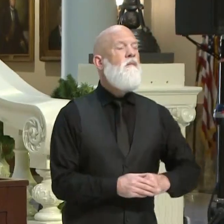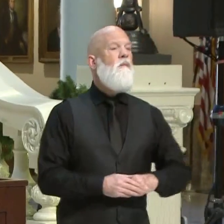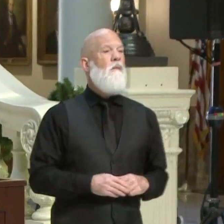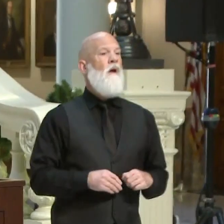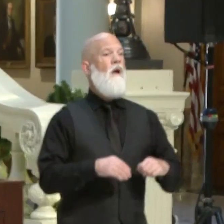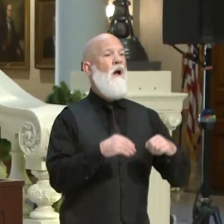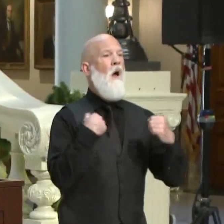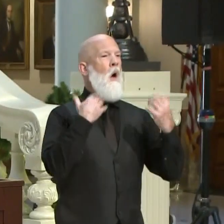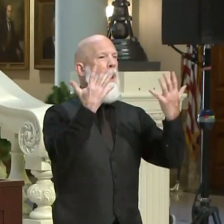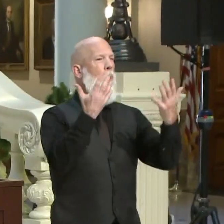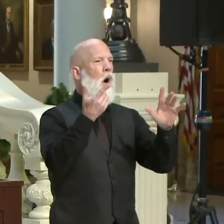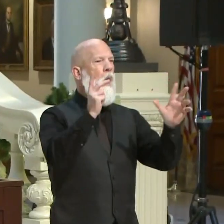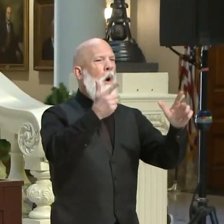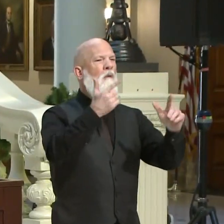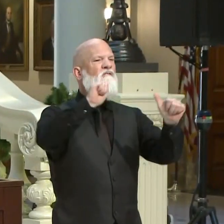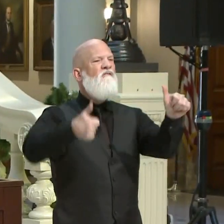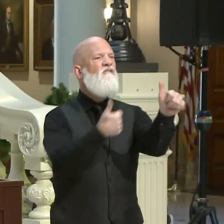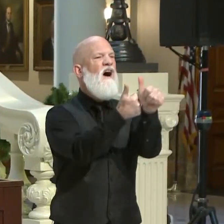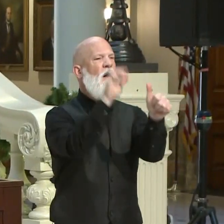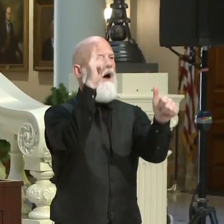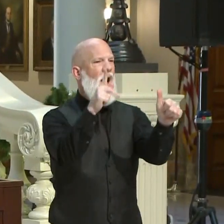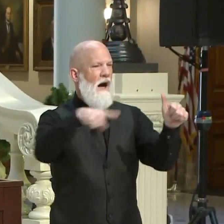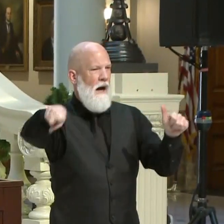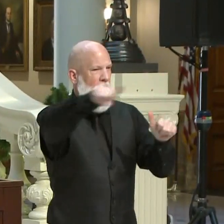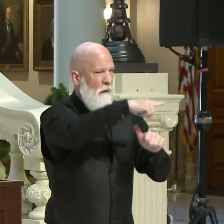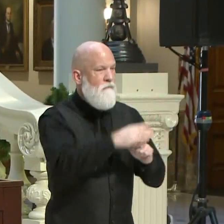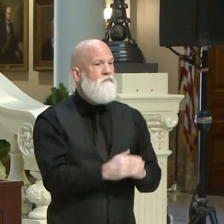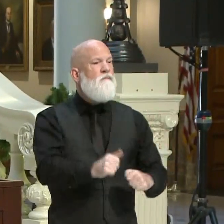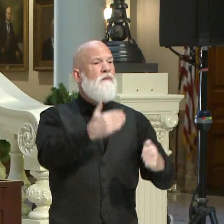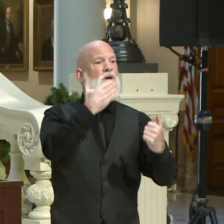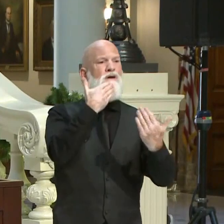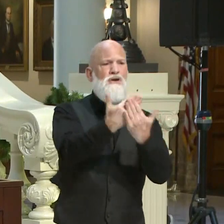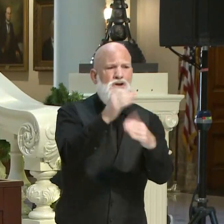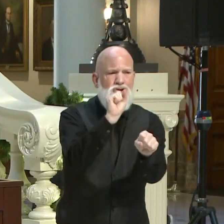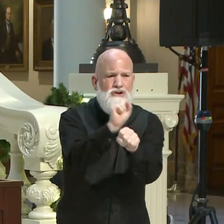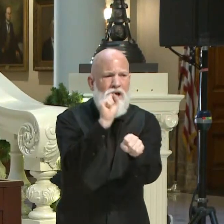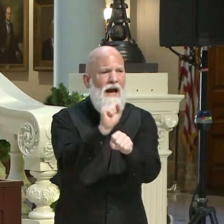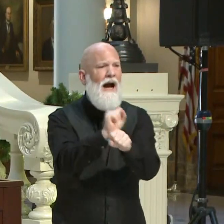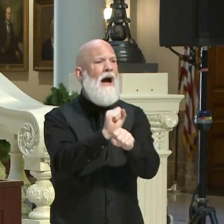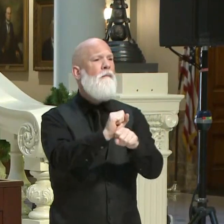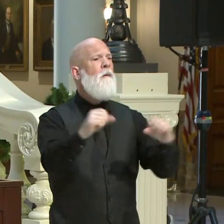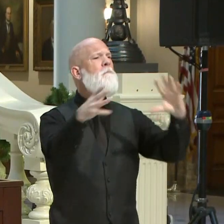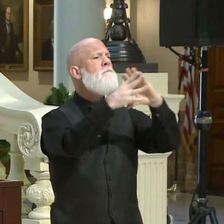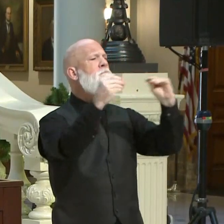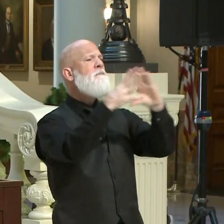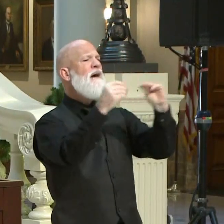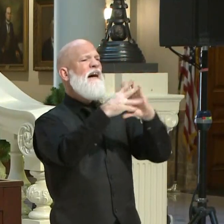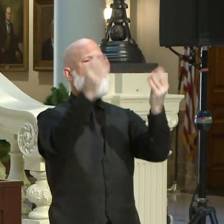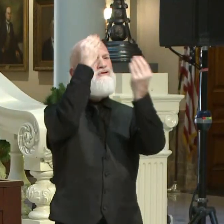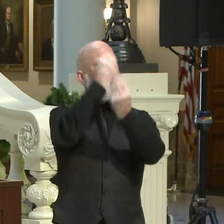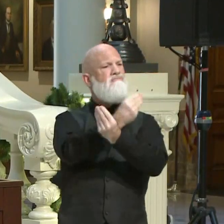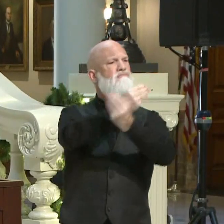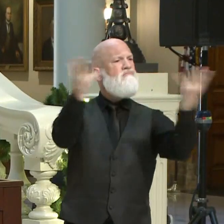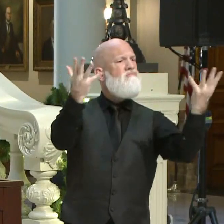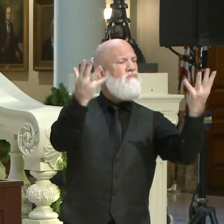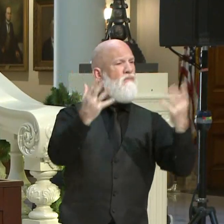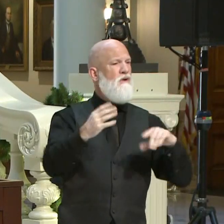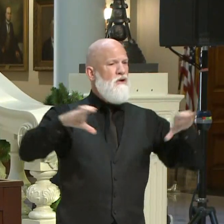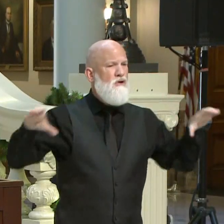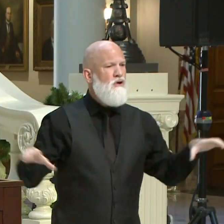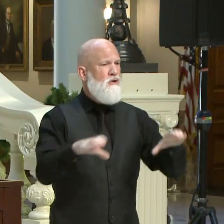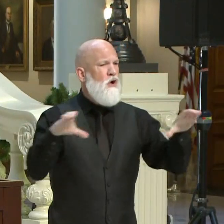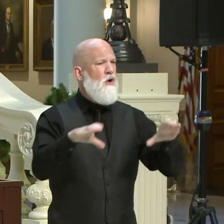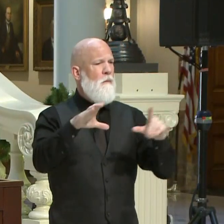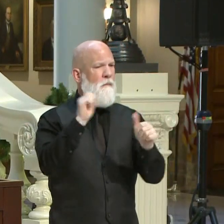You're doing a good job of getting the word out and getting the message of people to follow the four things for fall. But the